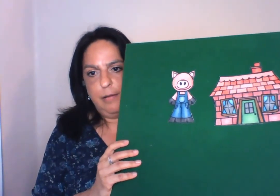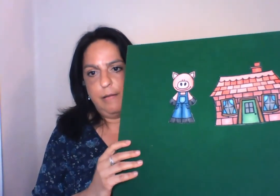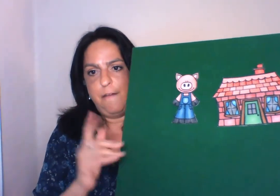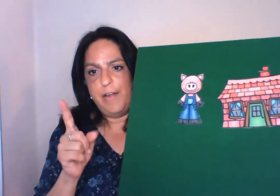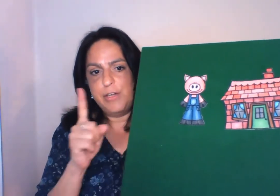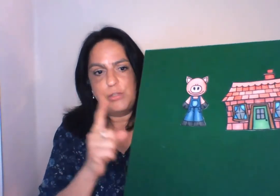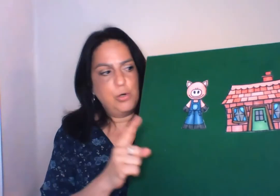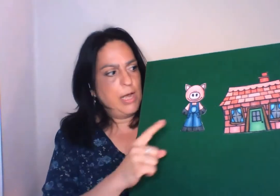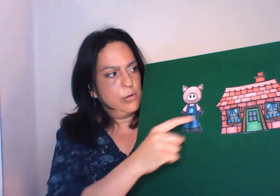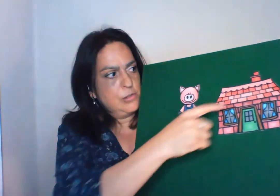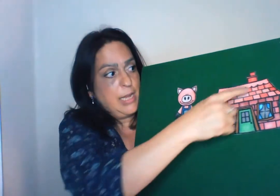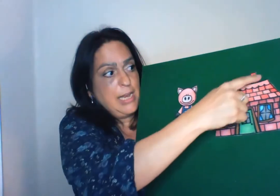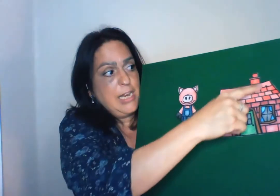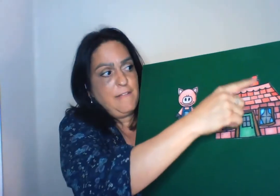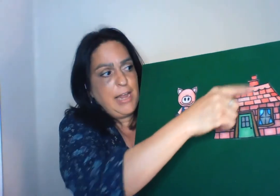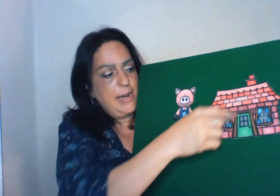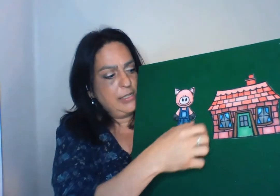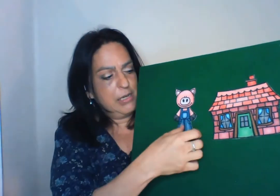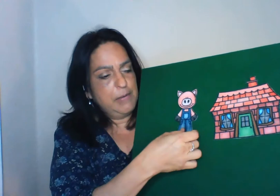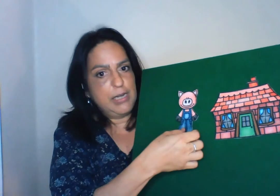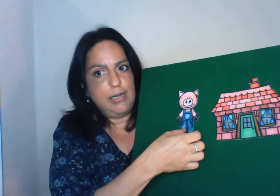A very strong house. And it even had a chimney.